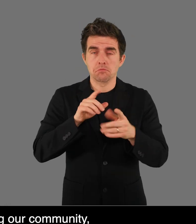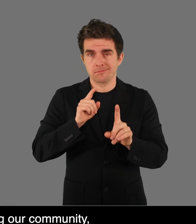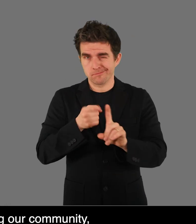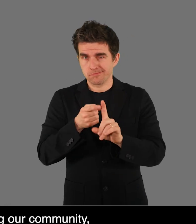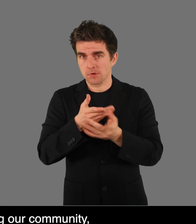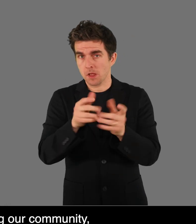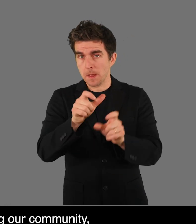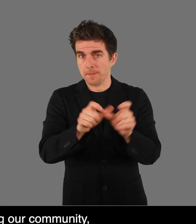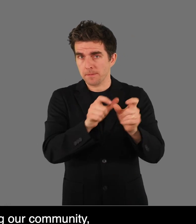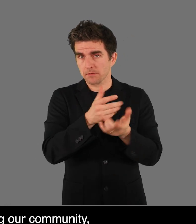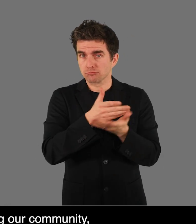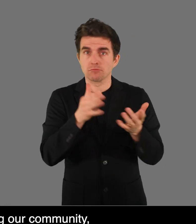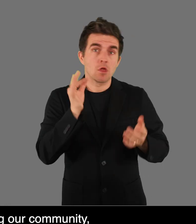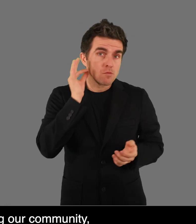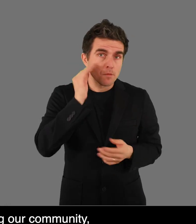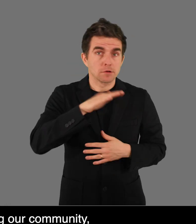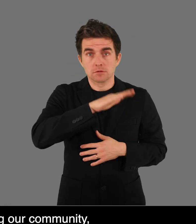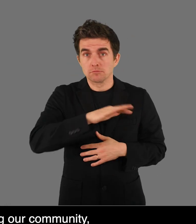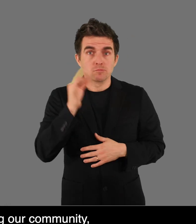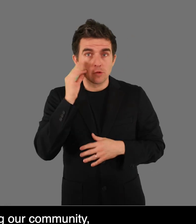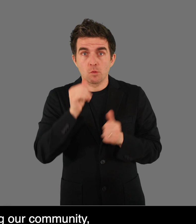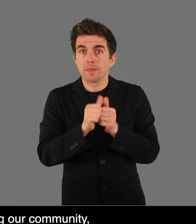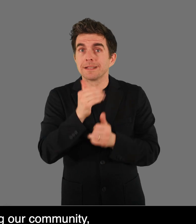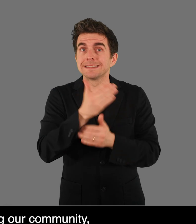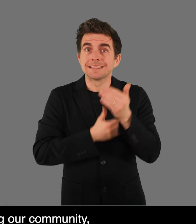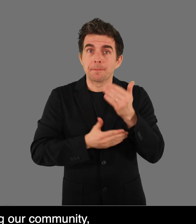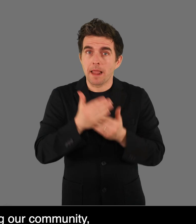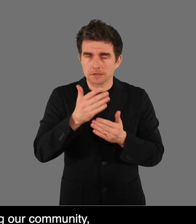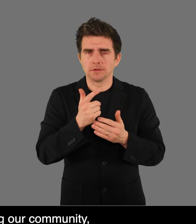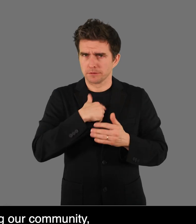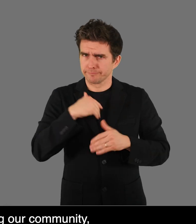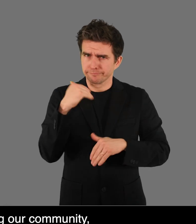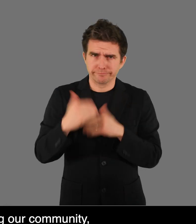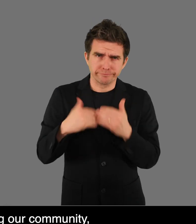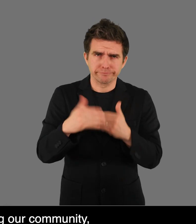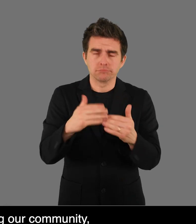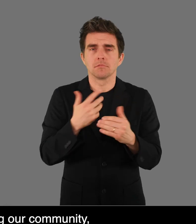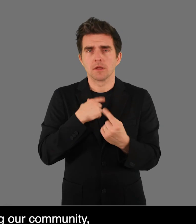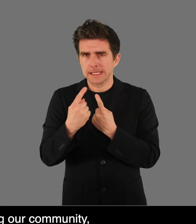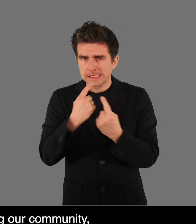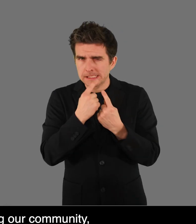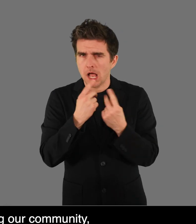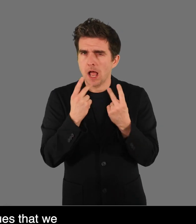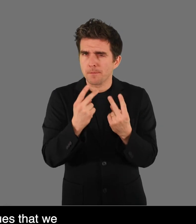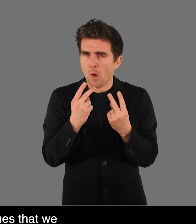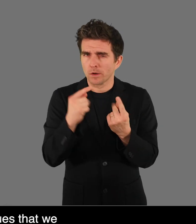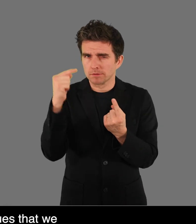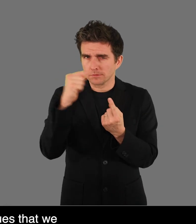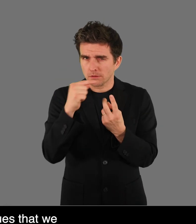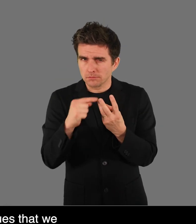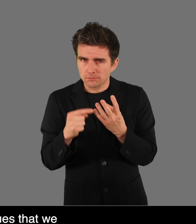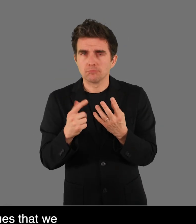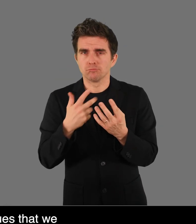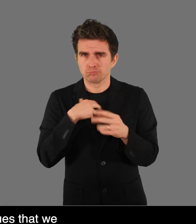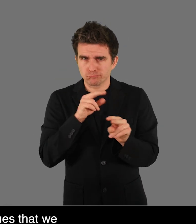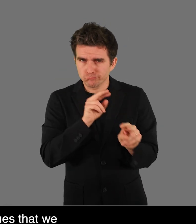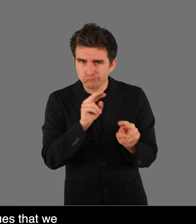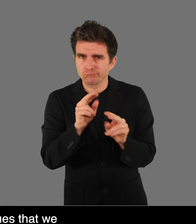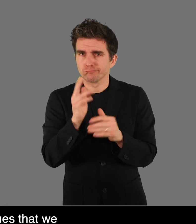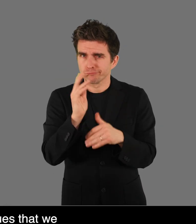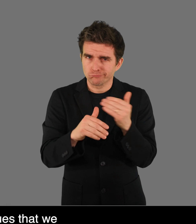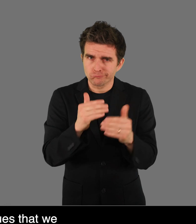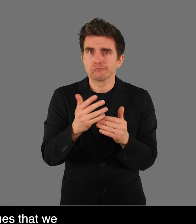messages targeting our community, women and girls with disability, that speak to the critical